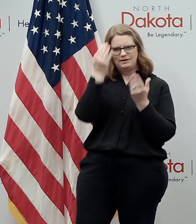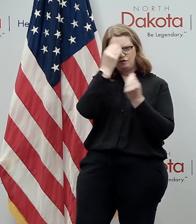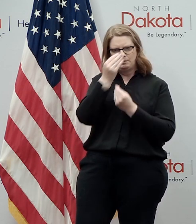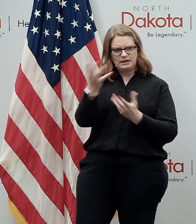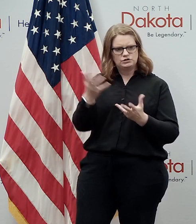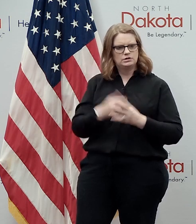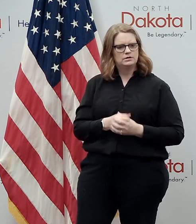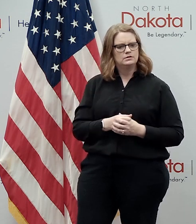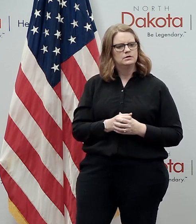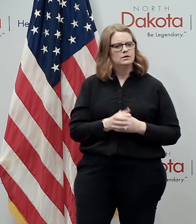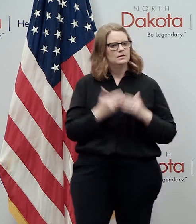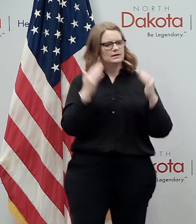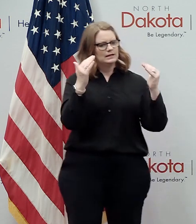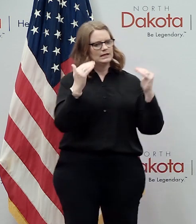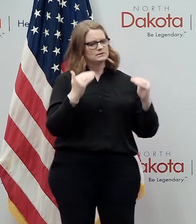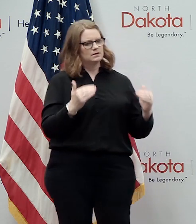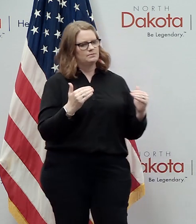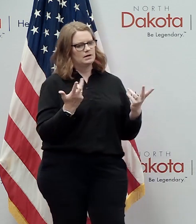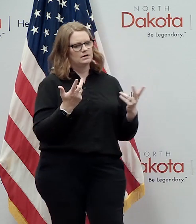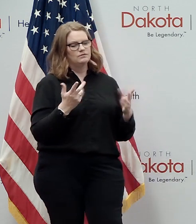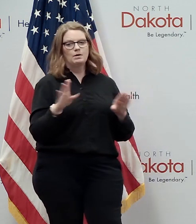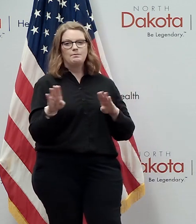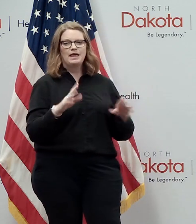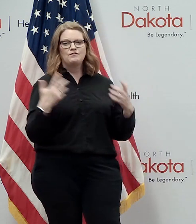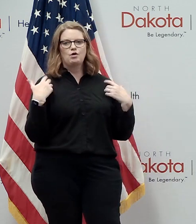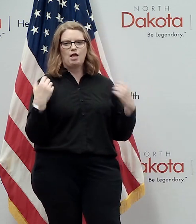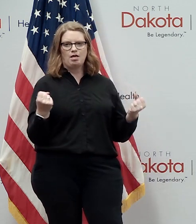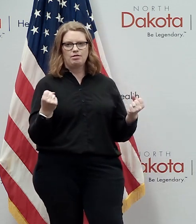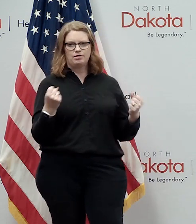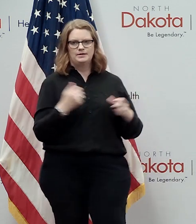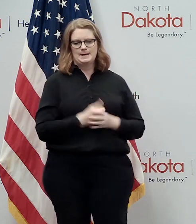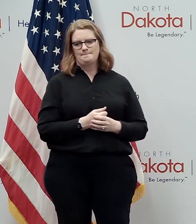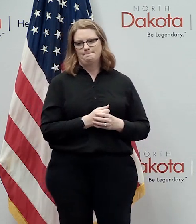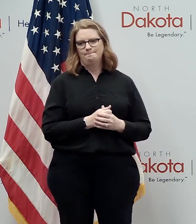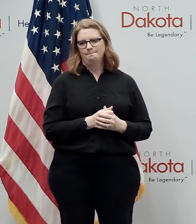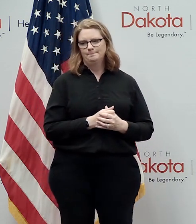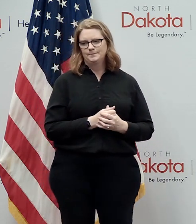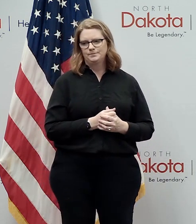next topic is the our behavioral health section